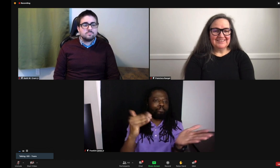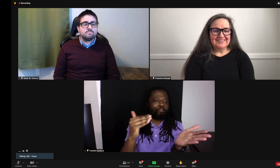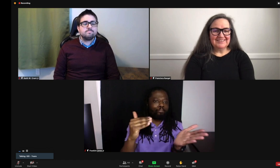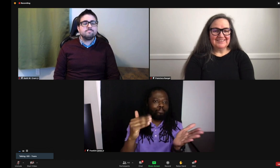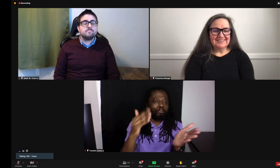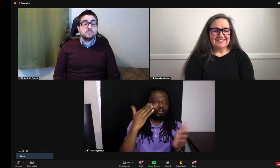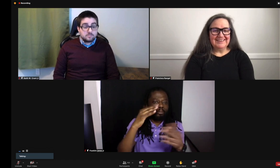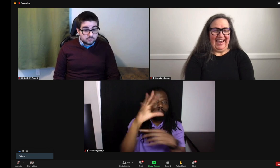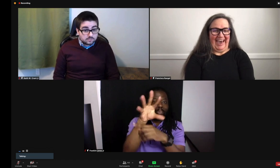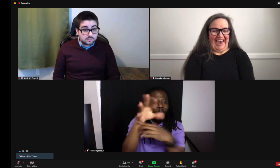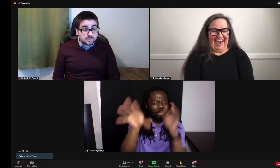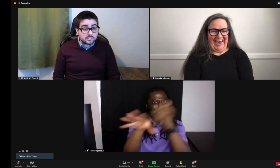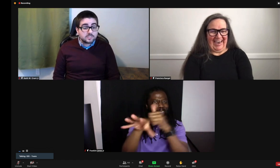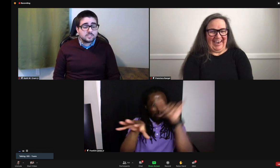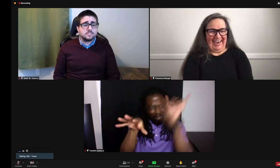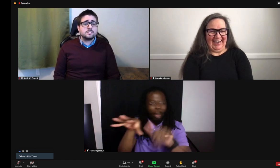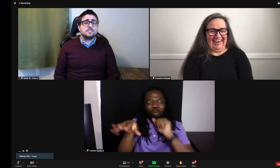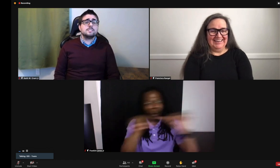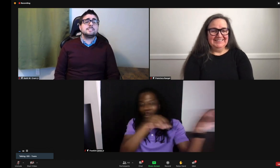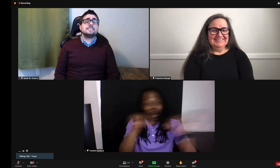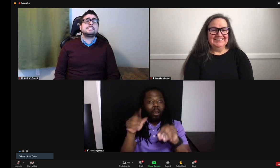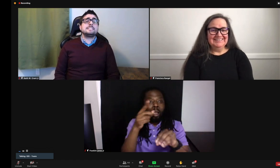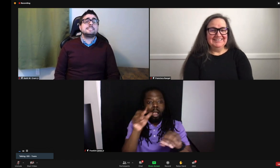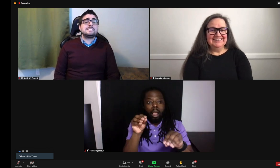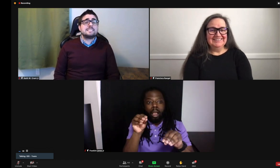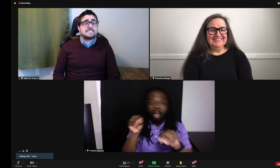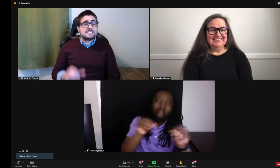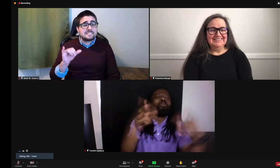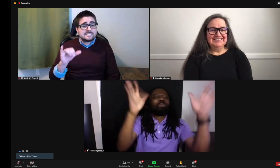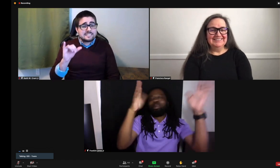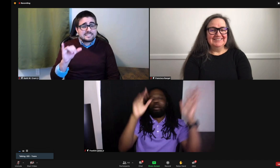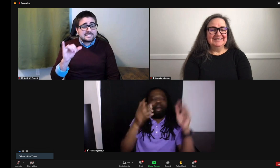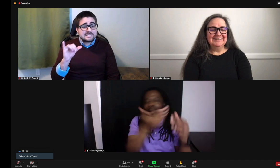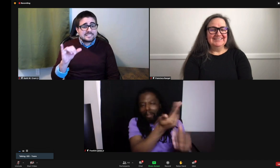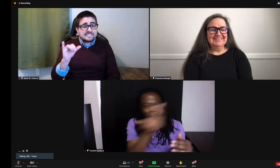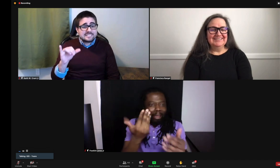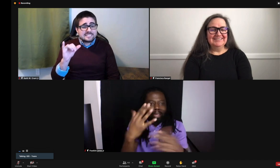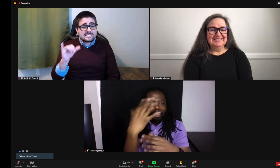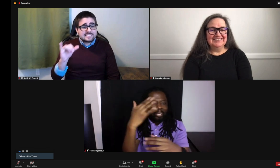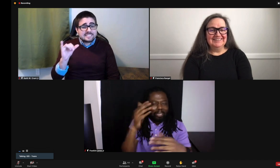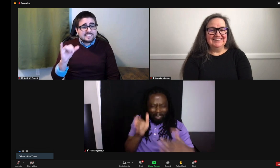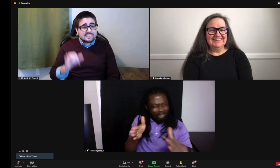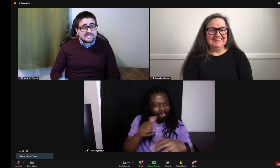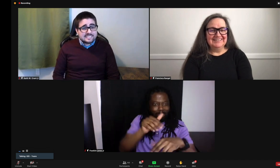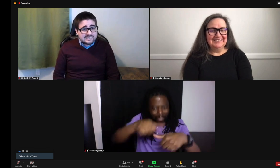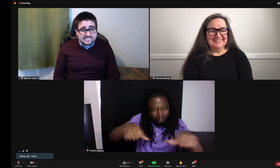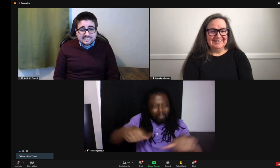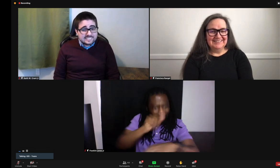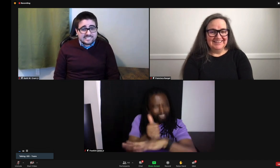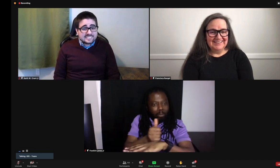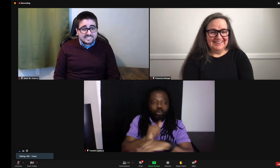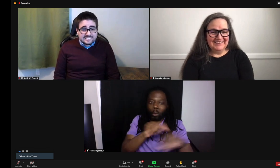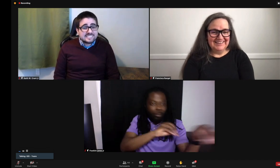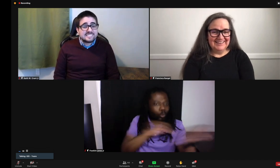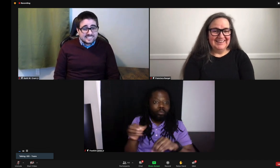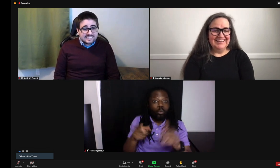challenge is if you move the wrong way out of the mark for the camera, you have to redo the whole video. So